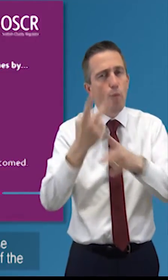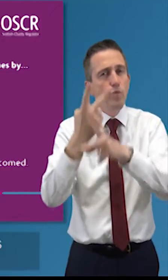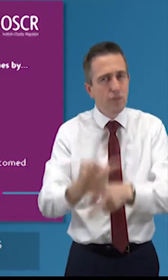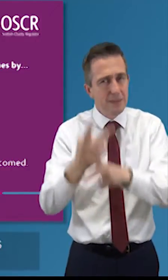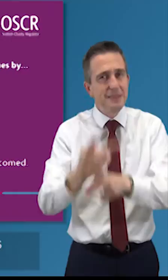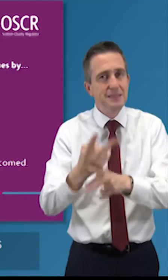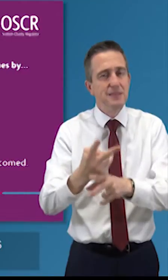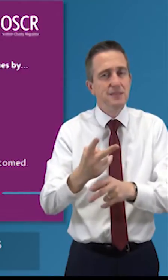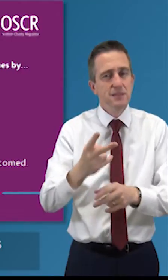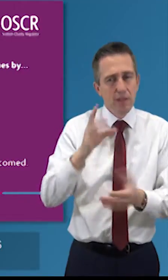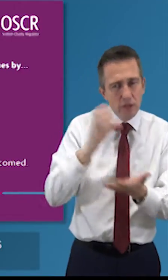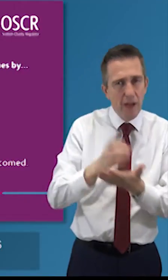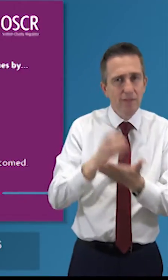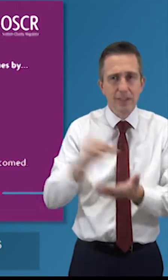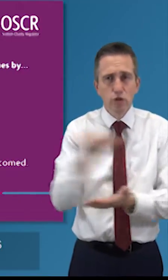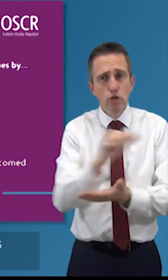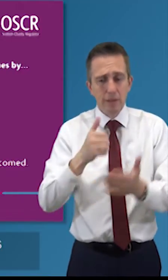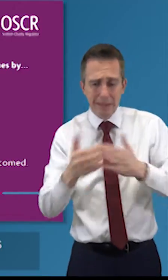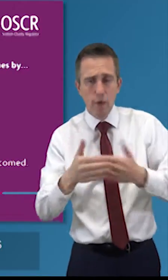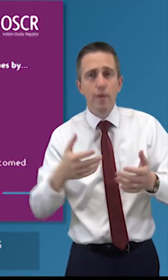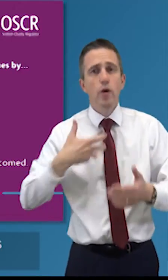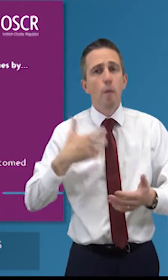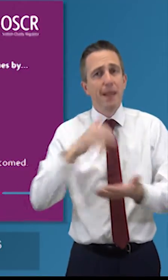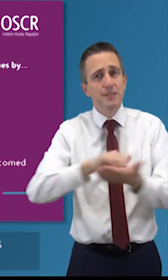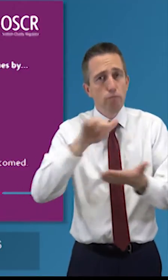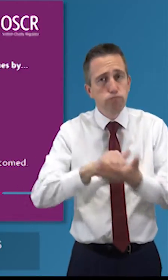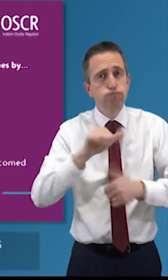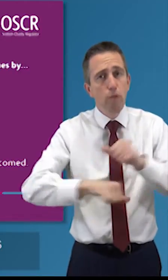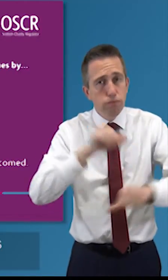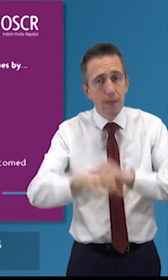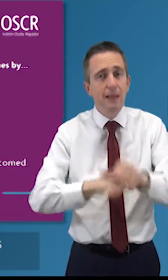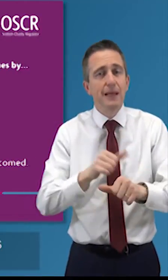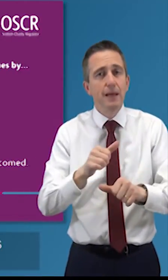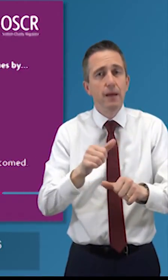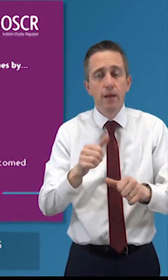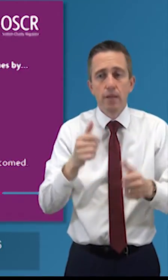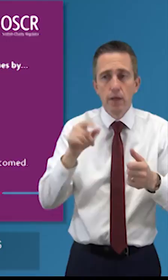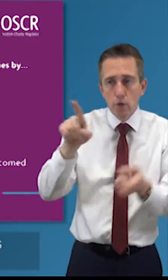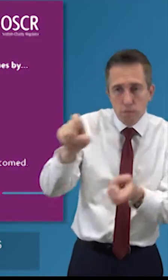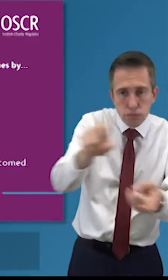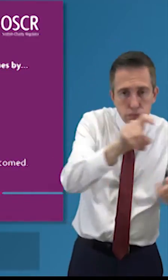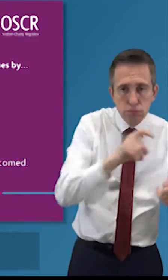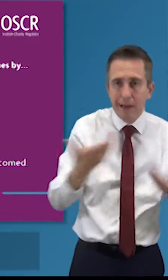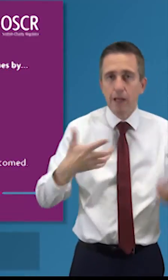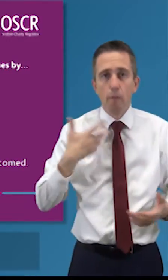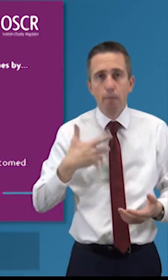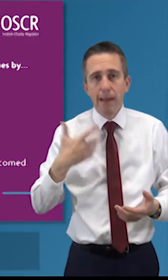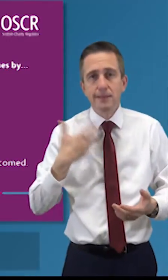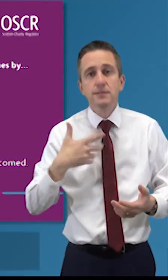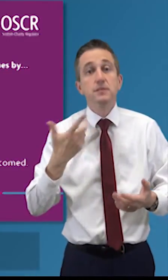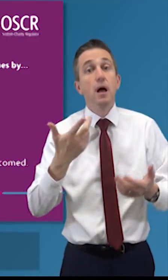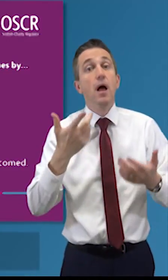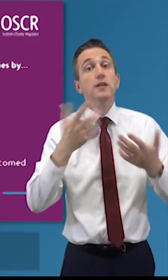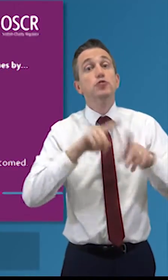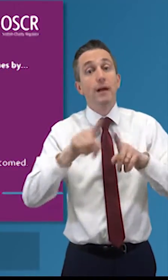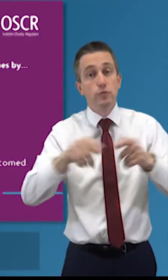interests of the charity to deal with complaints and comments appropriately to take those on board to make sure they are dealt with